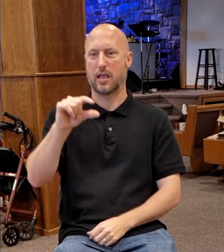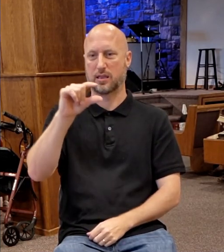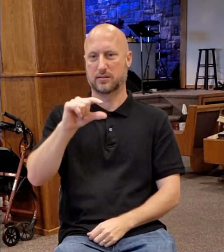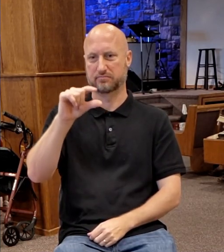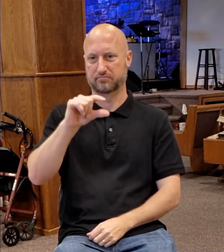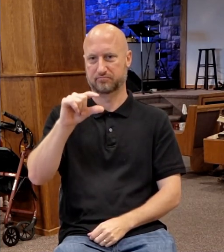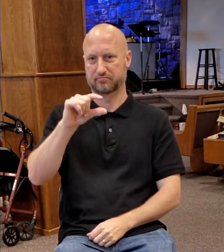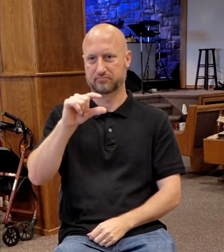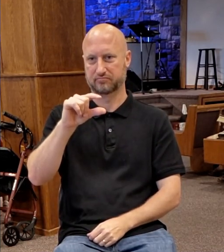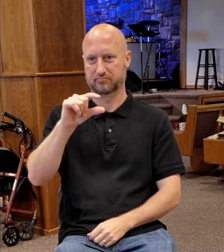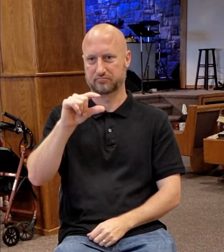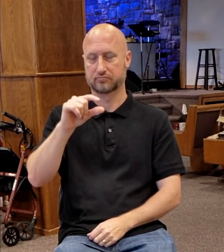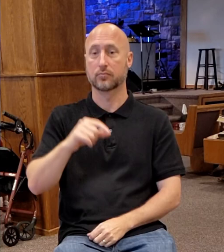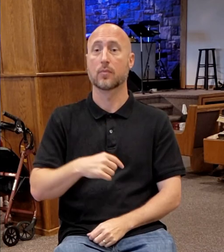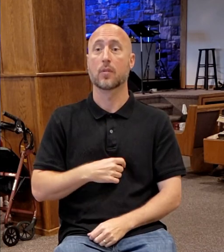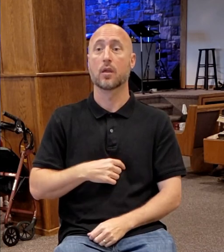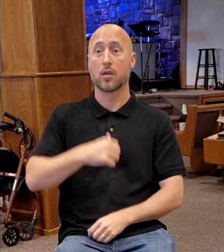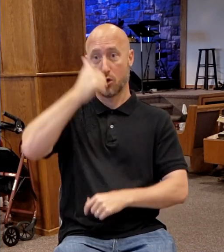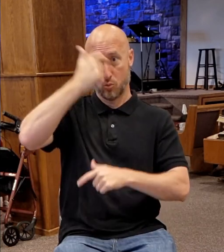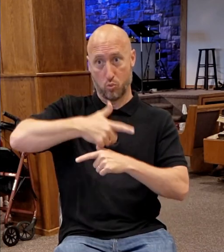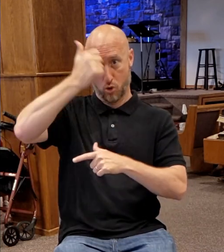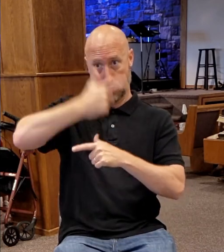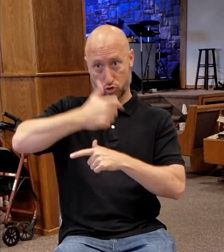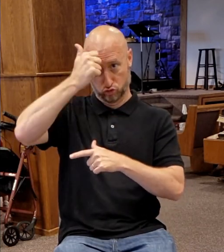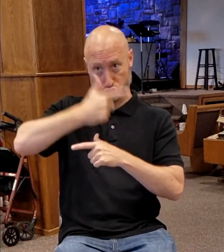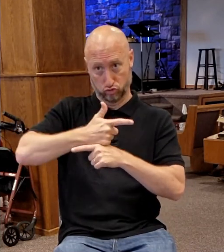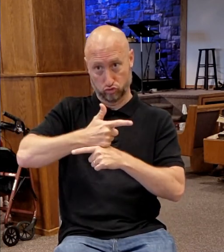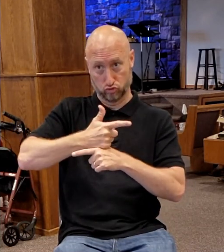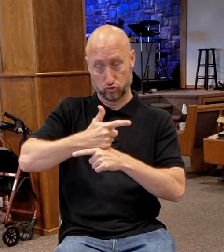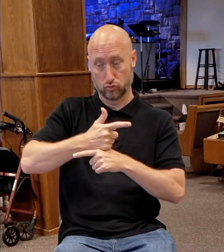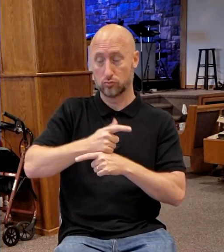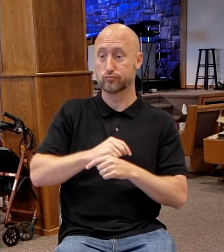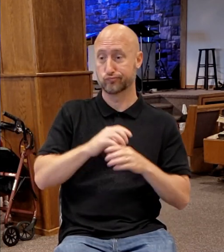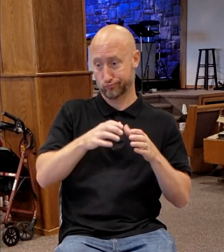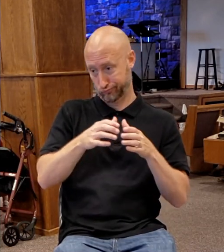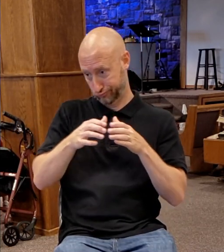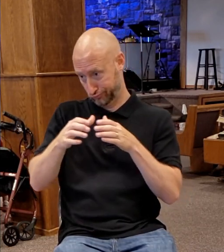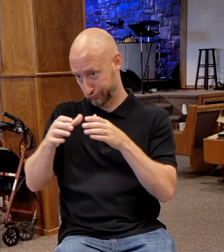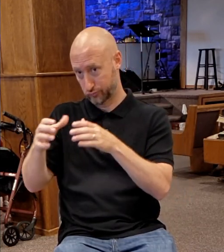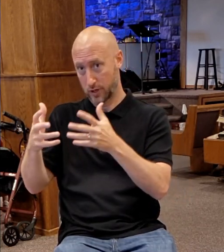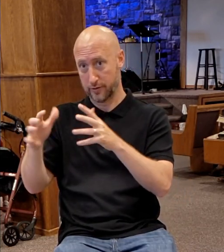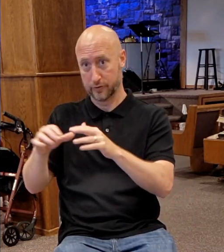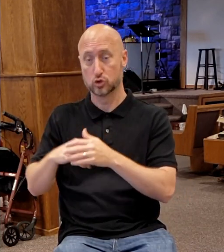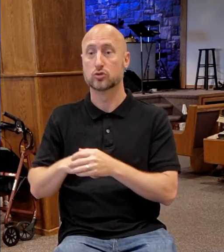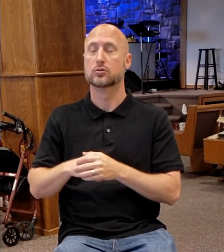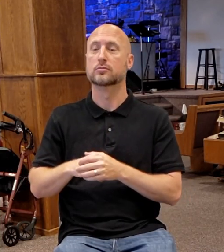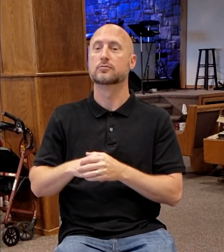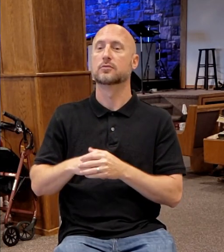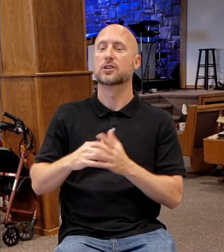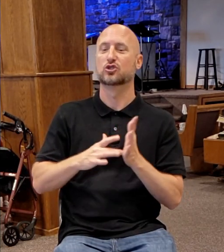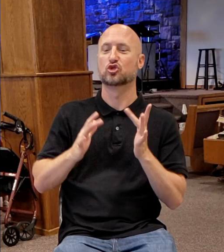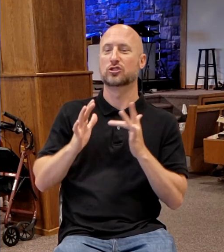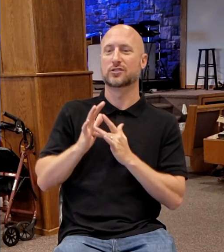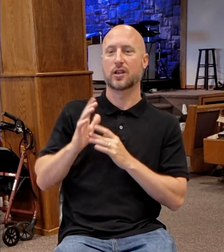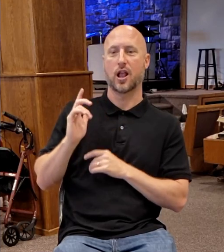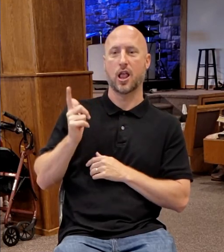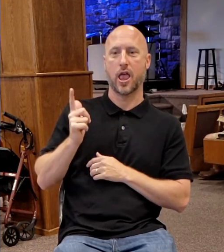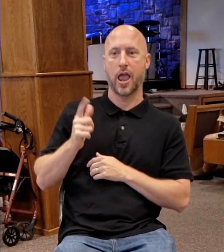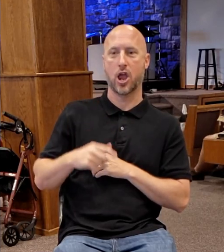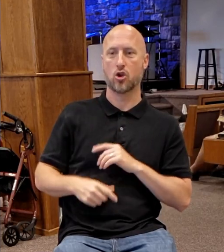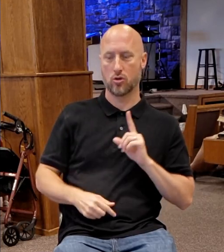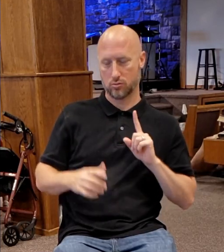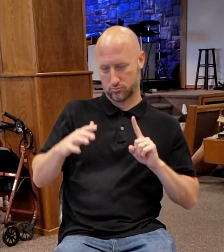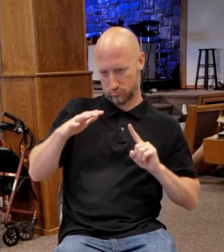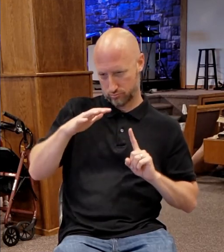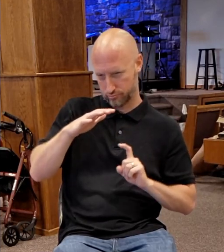But when his brethren were gone up, then went he also up unto the feast, but not openly, as it were,